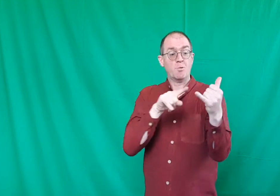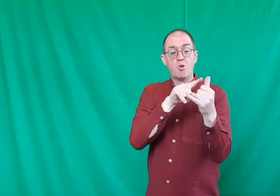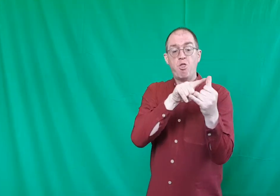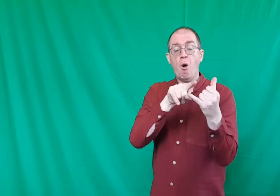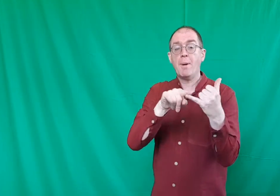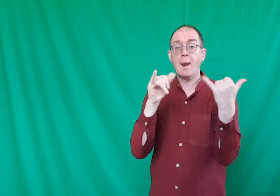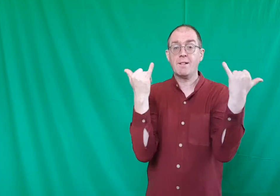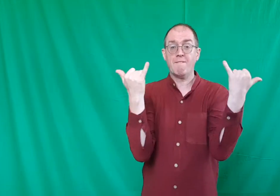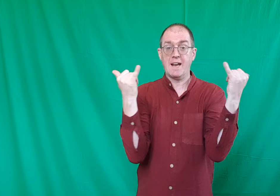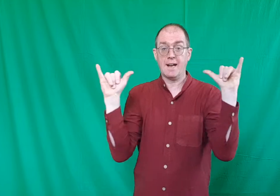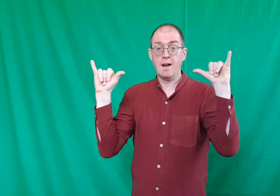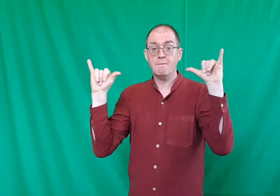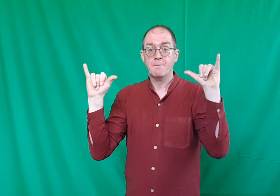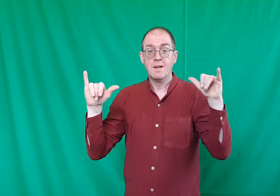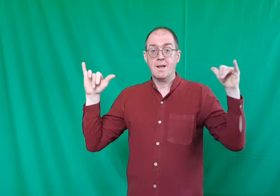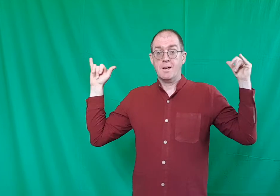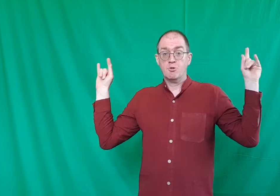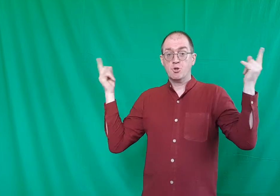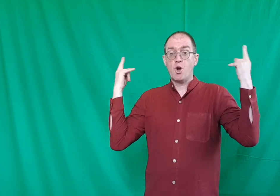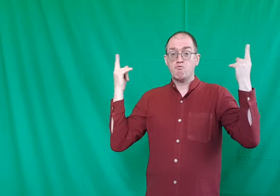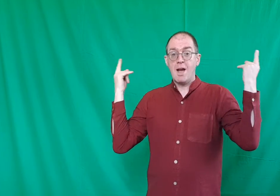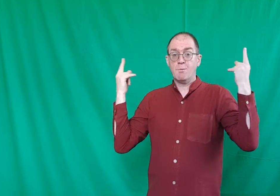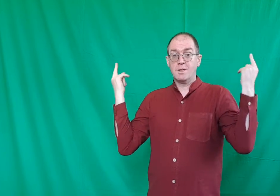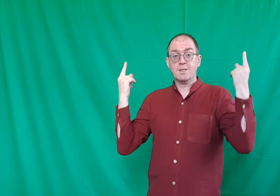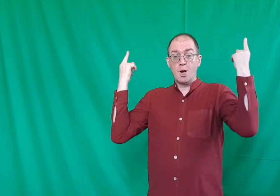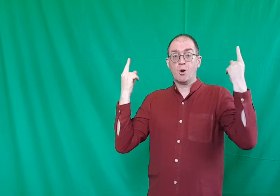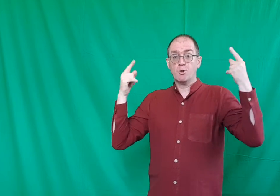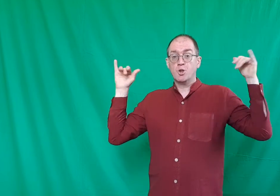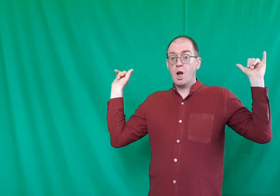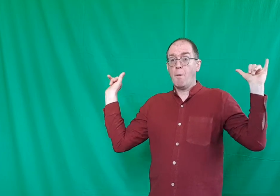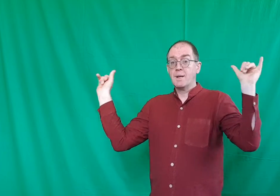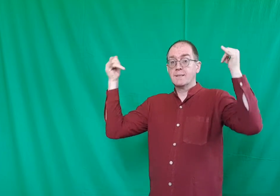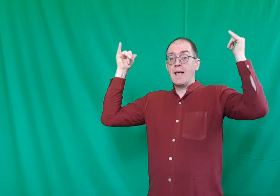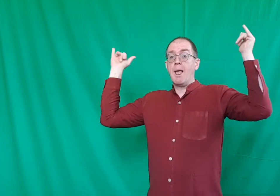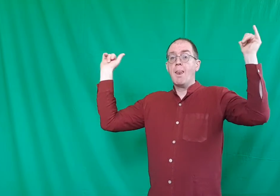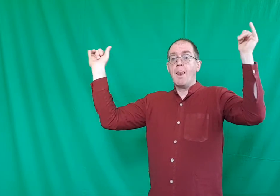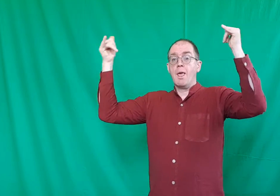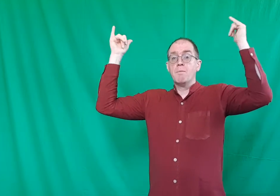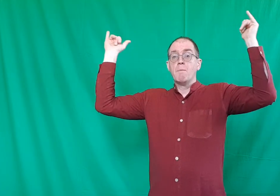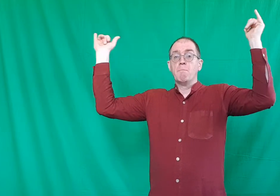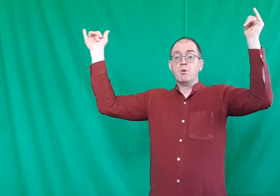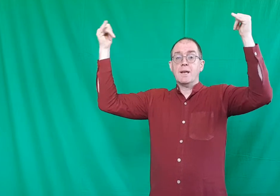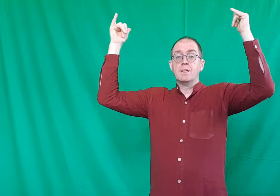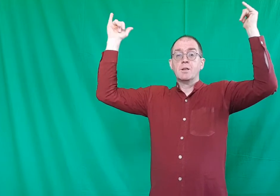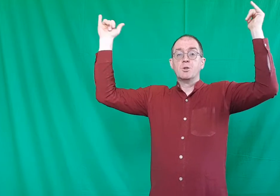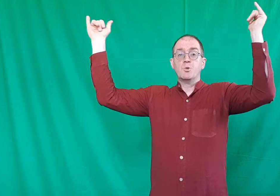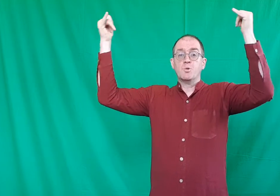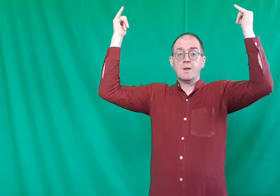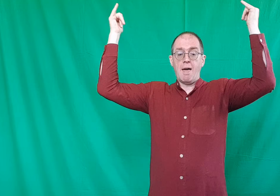So, from another finger, and just go round in circles, you go. Soft. Live. Great. Together.